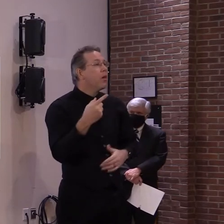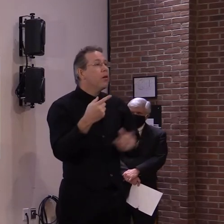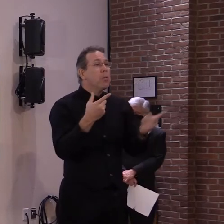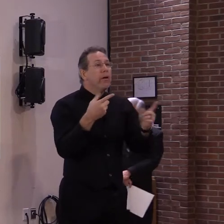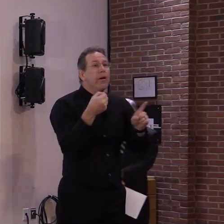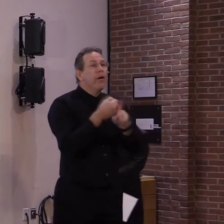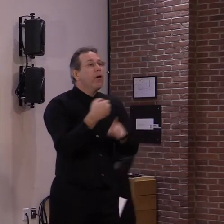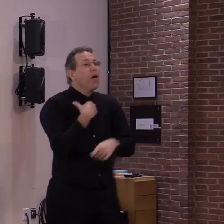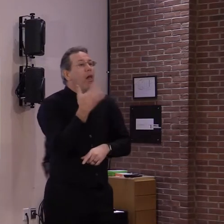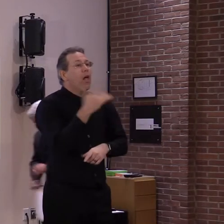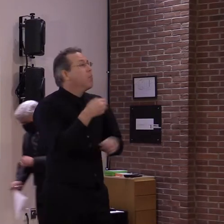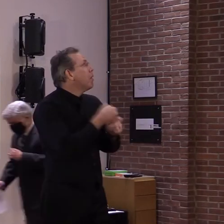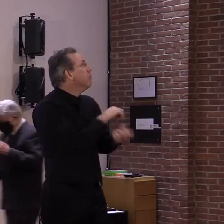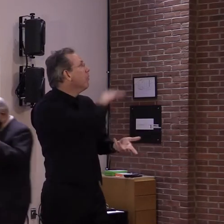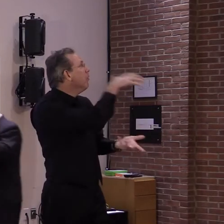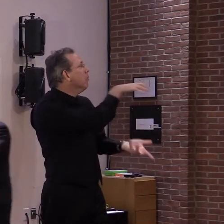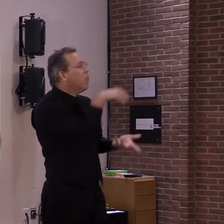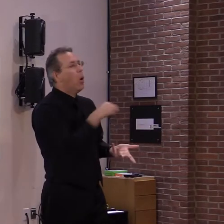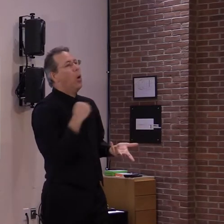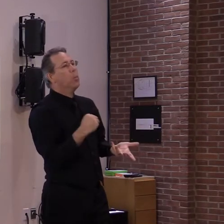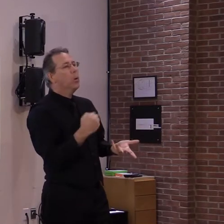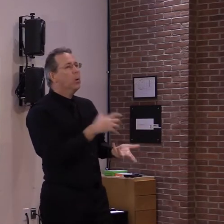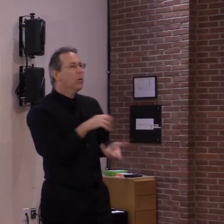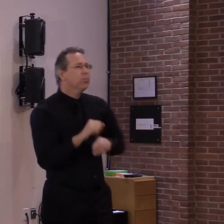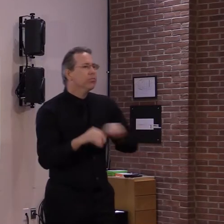we put together, simplistic and effective.